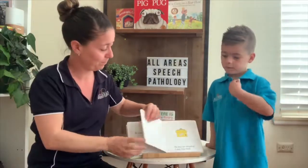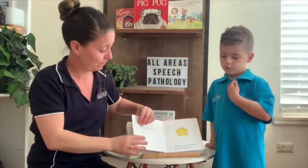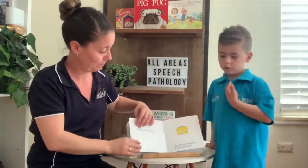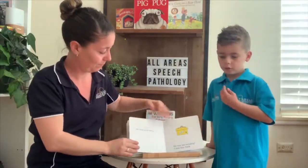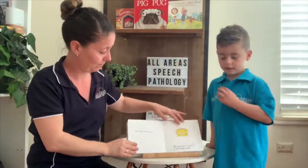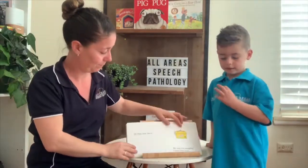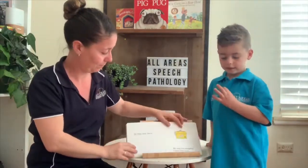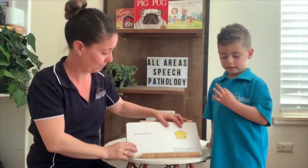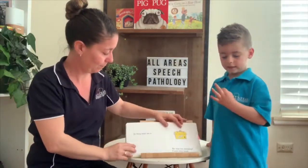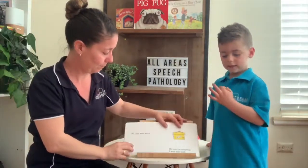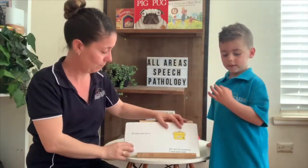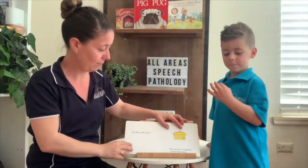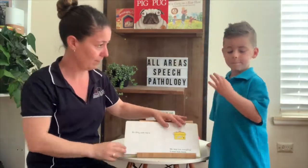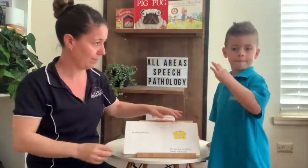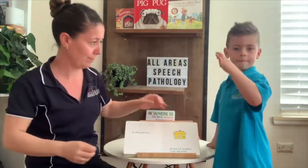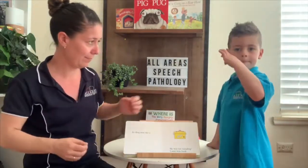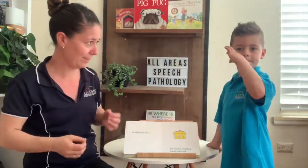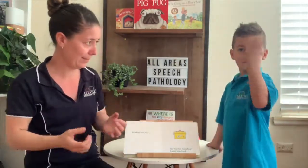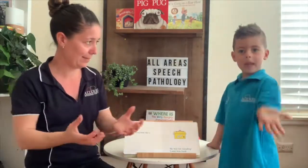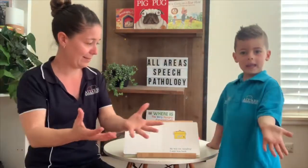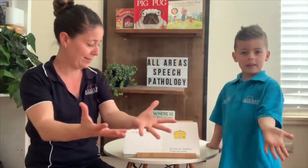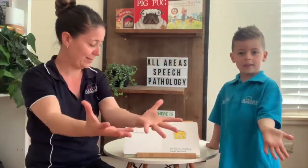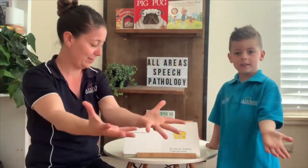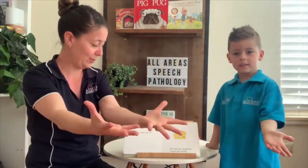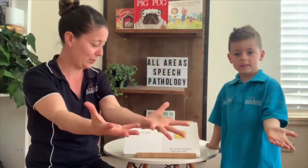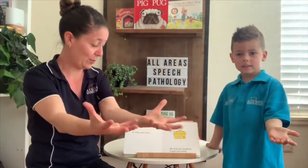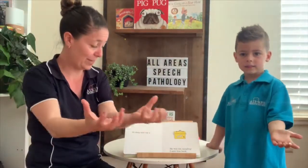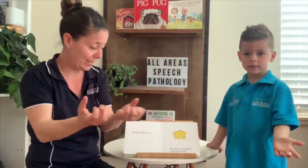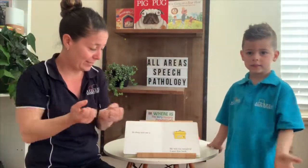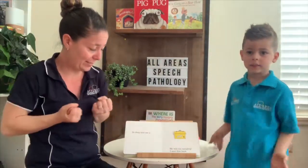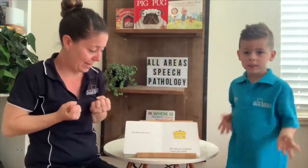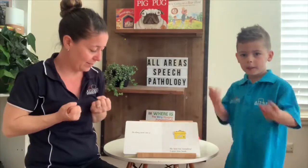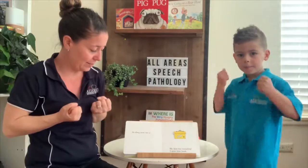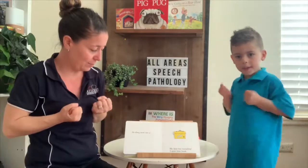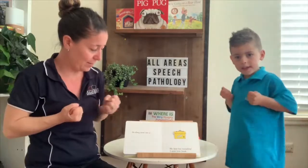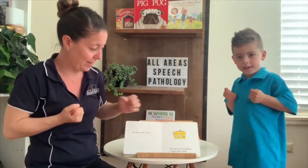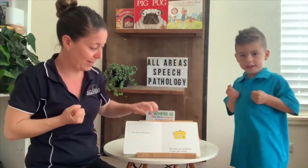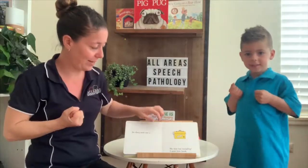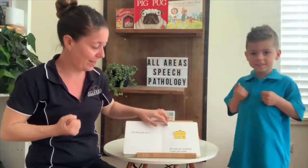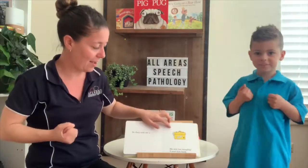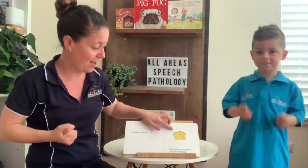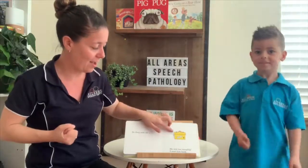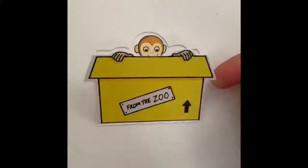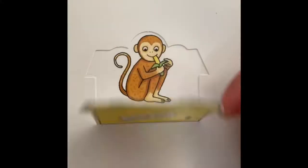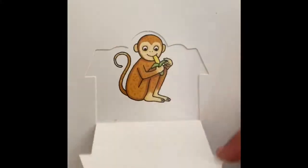So I sent him. So they sent me a,